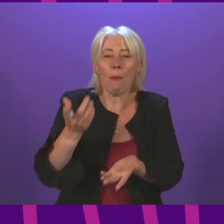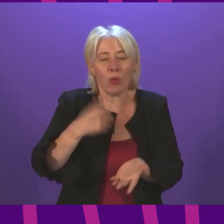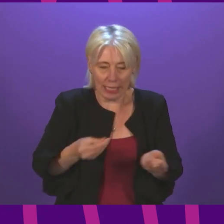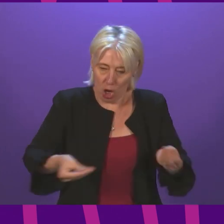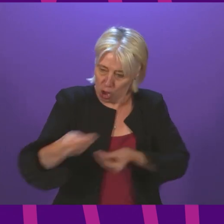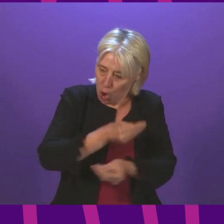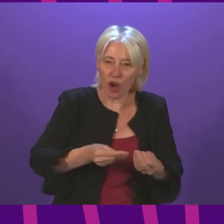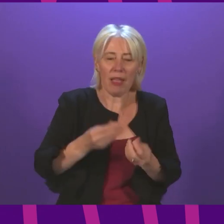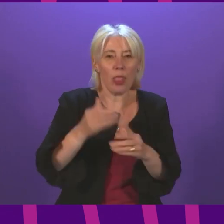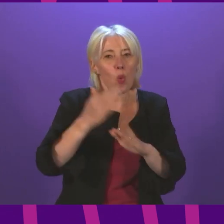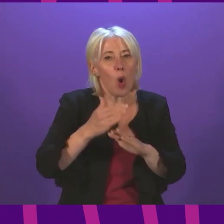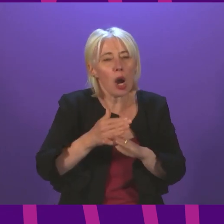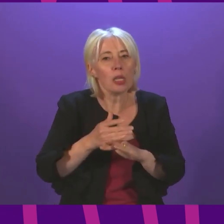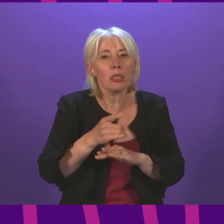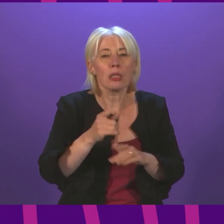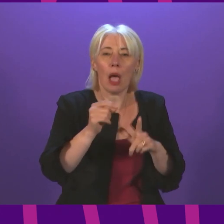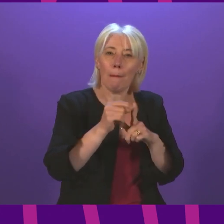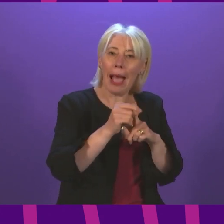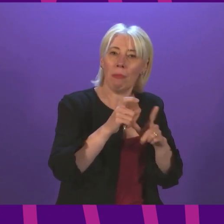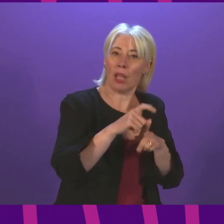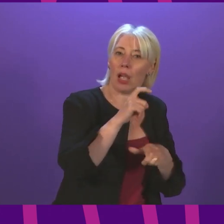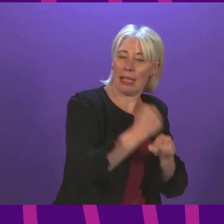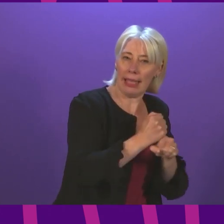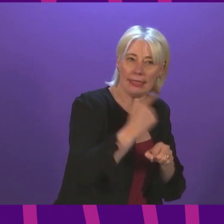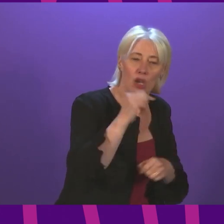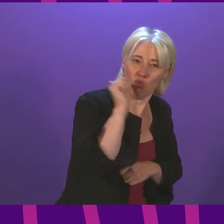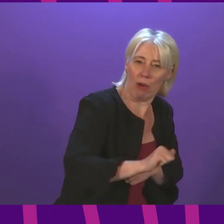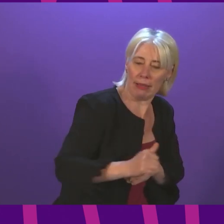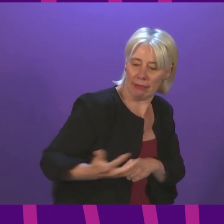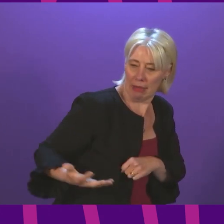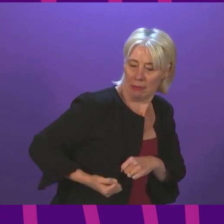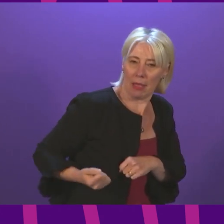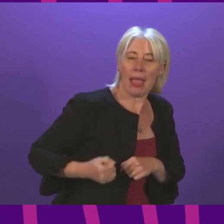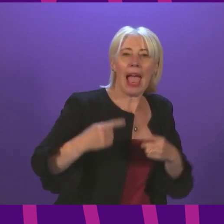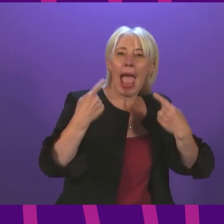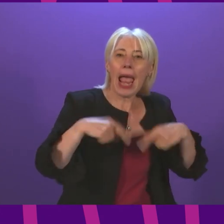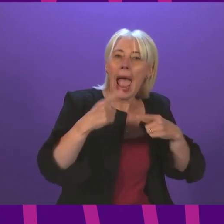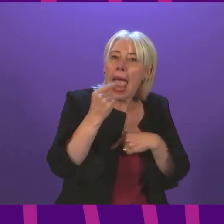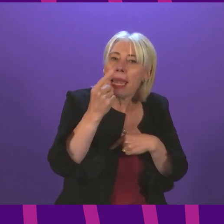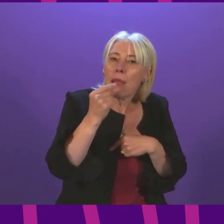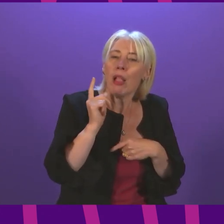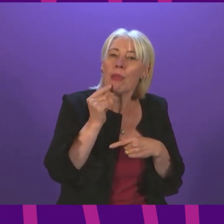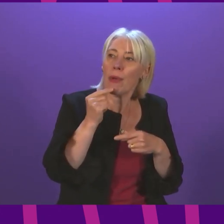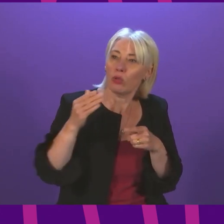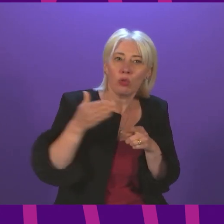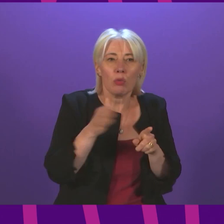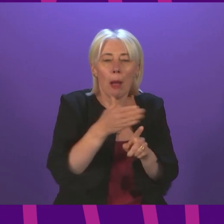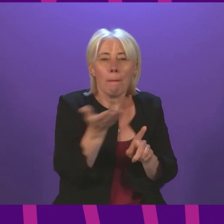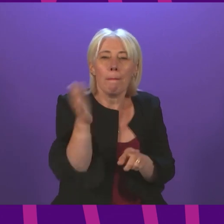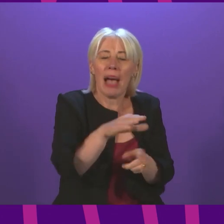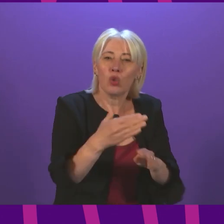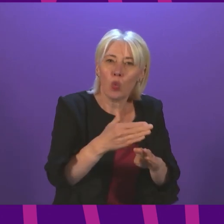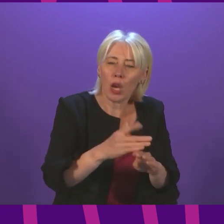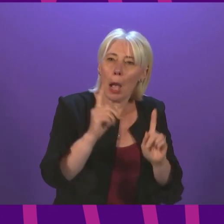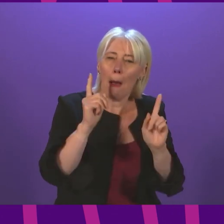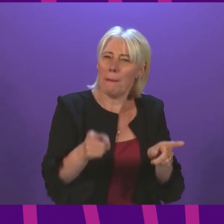and provides jobs. Pam Duncan Glancy is right to describe benefits as enabling the pathway into work. But there is a failure in